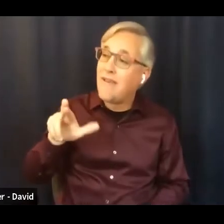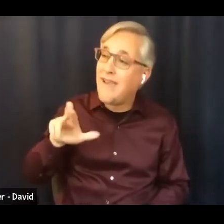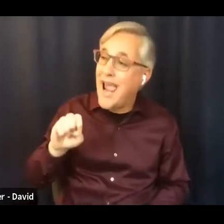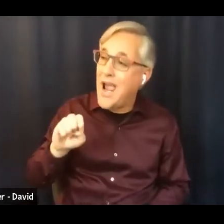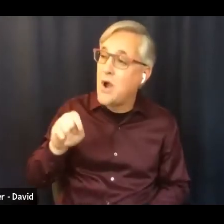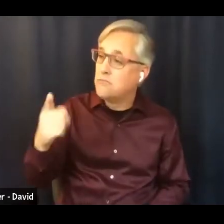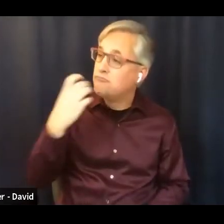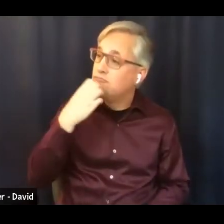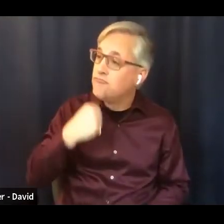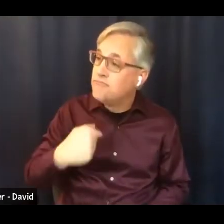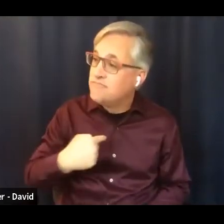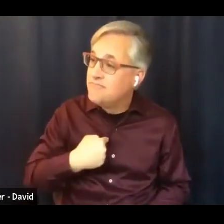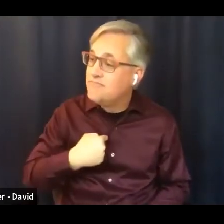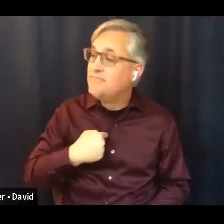mothering is not forgotten